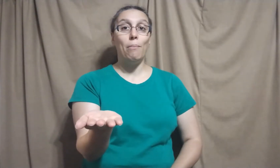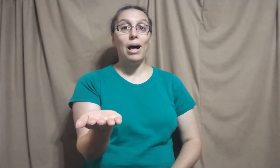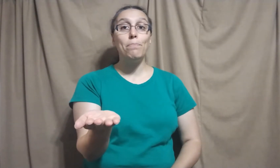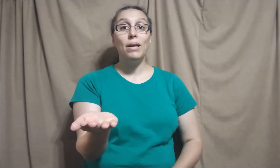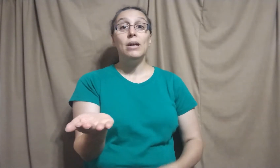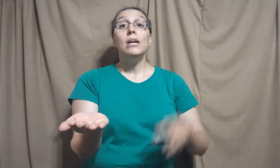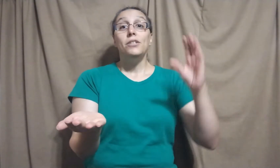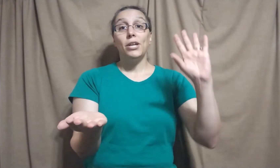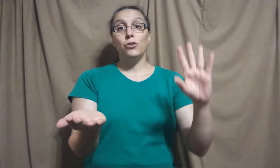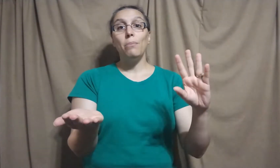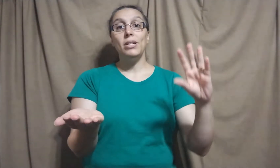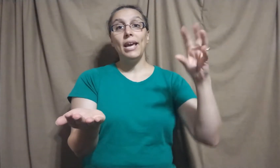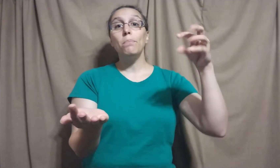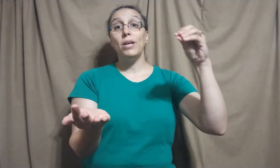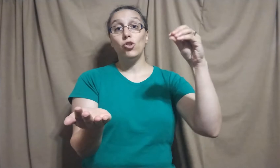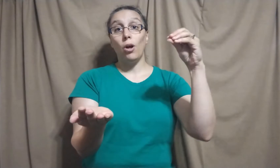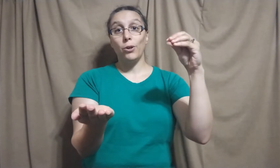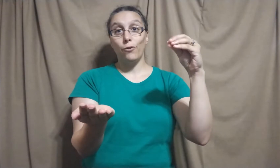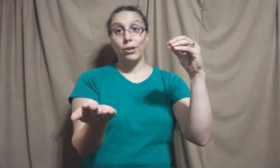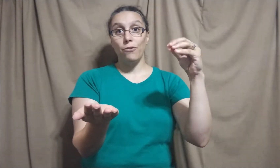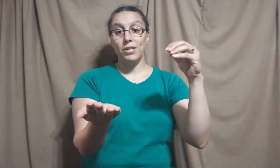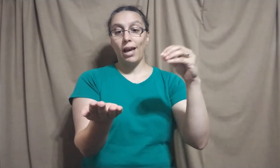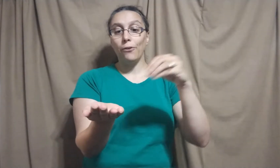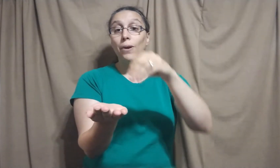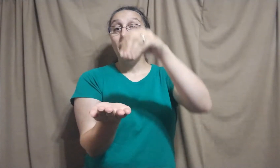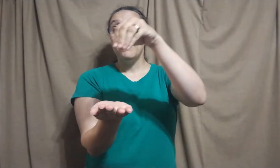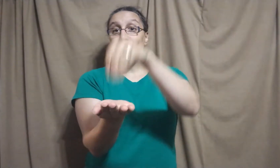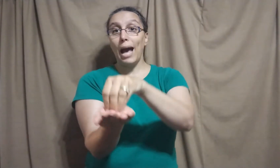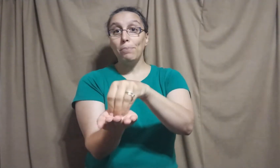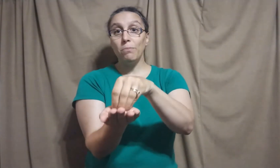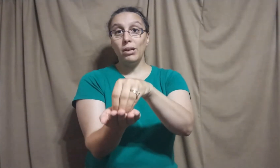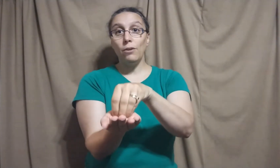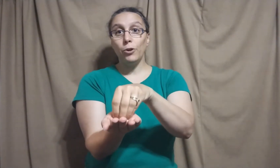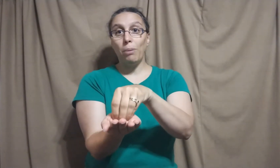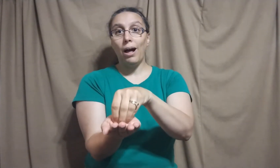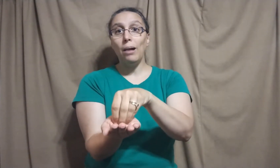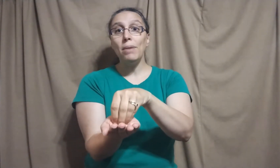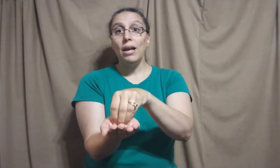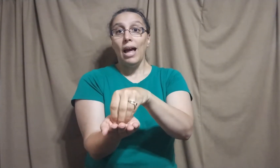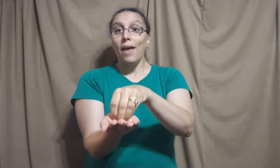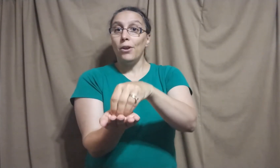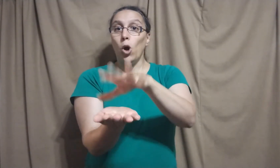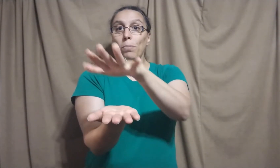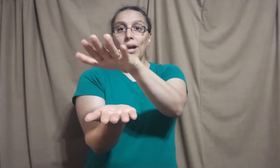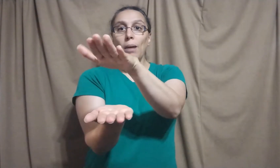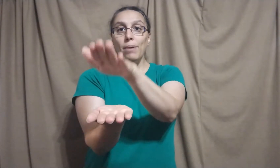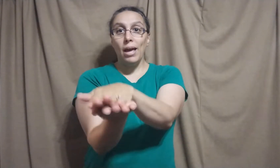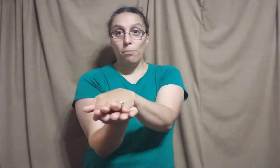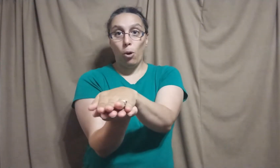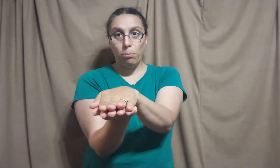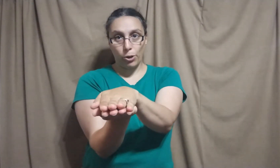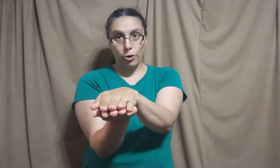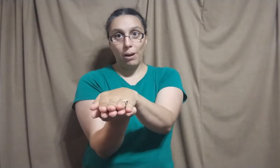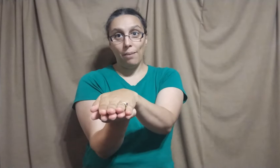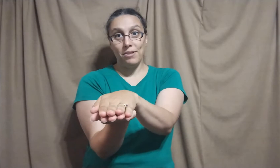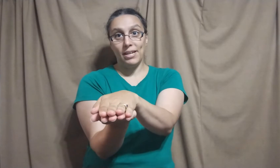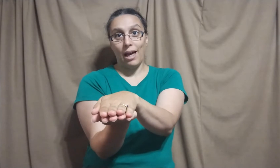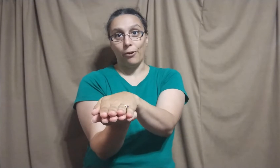up, take your dominant hand, pinch all your fingers together, tap the middle of your palm, and then open up and put your palms together.